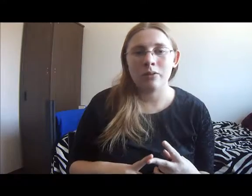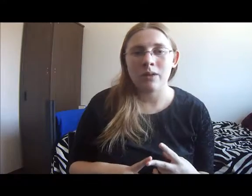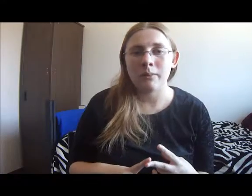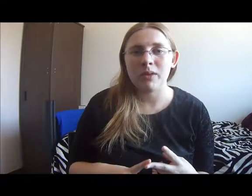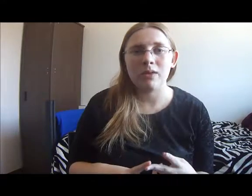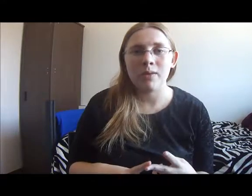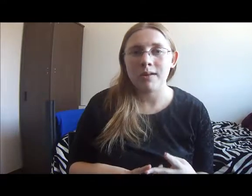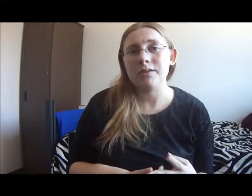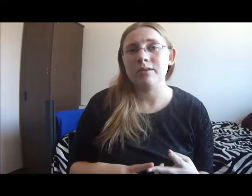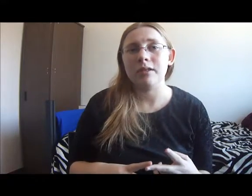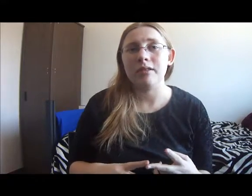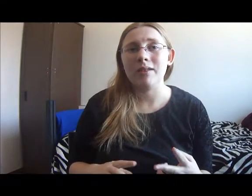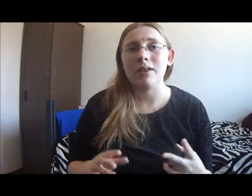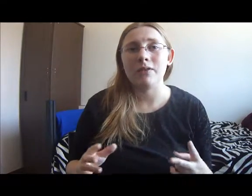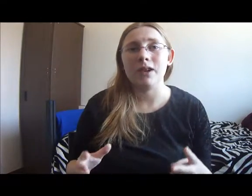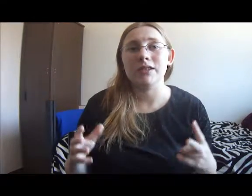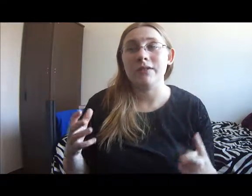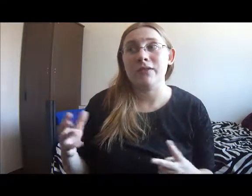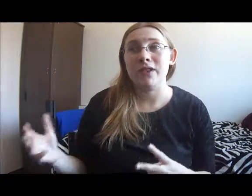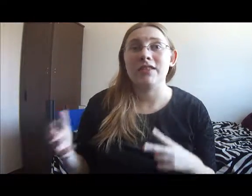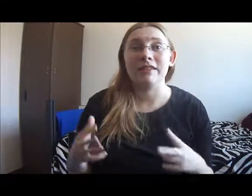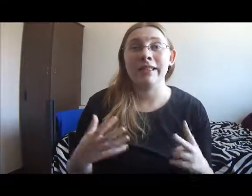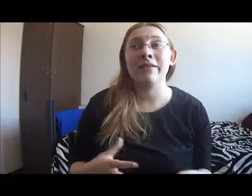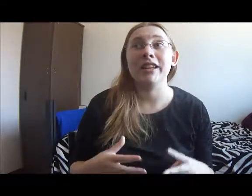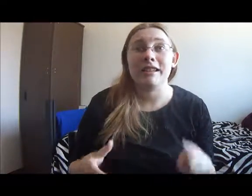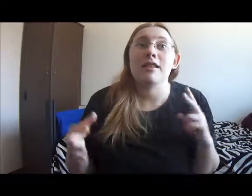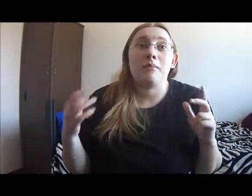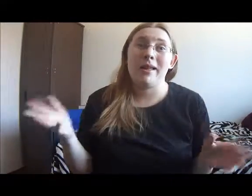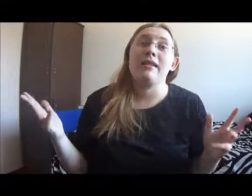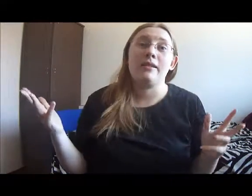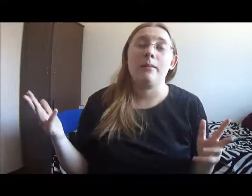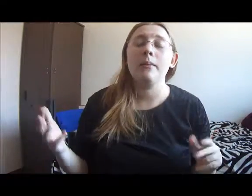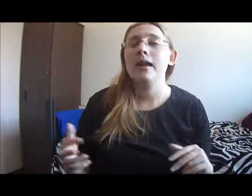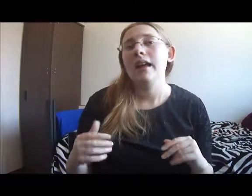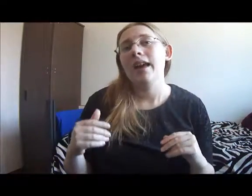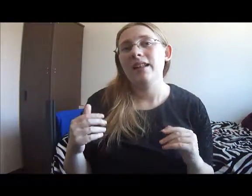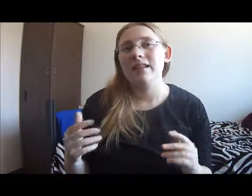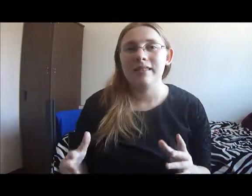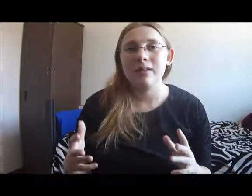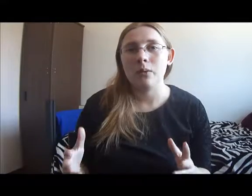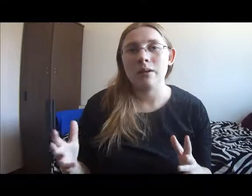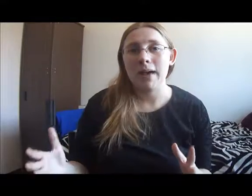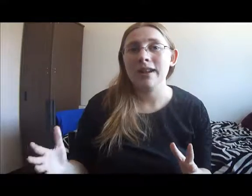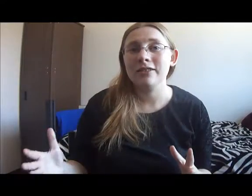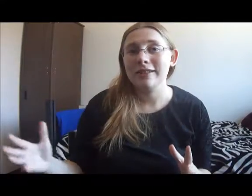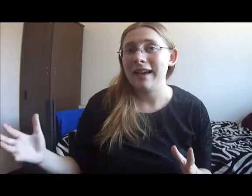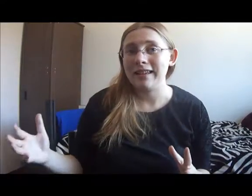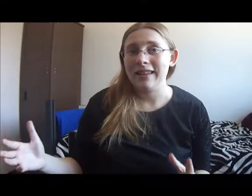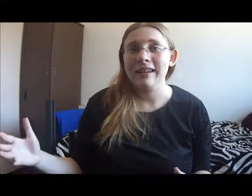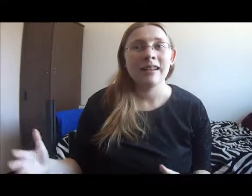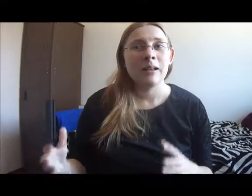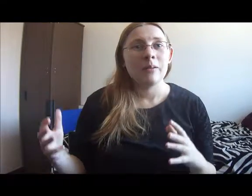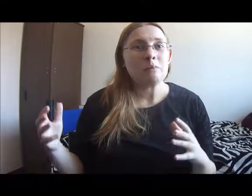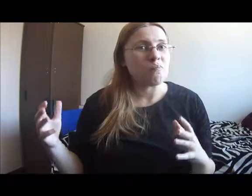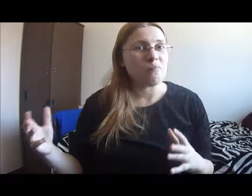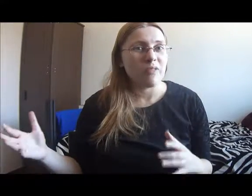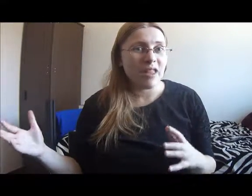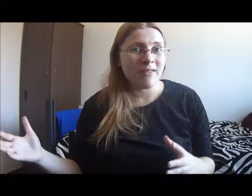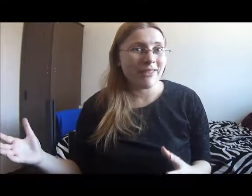grows up with his father is going to love his father if his father is loving and doesn't abandon them. And it isn't going to matter to that kid if